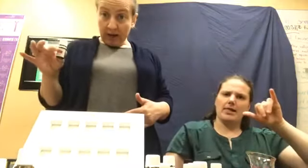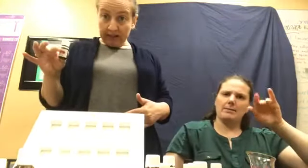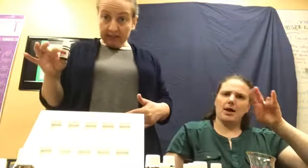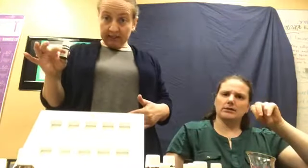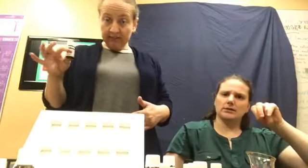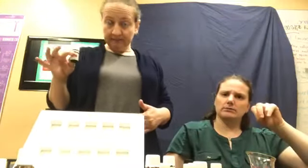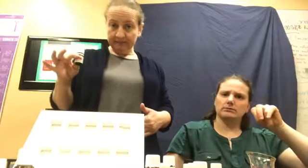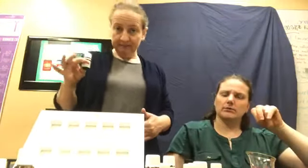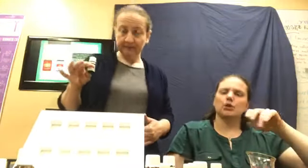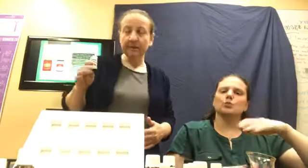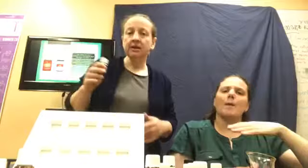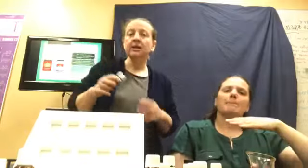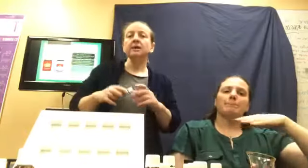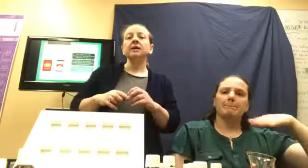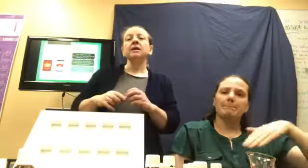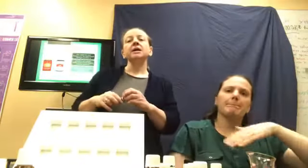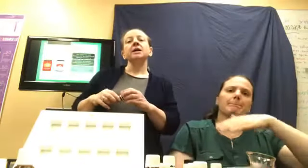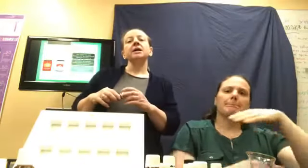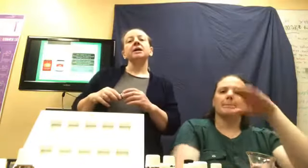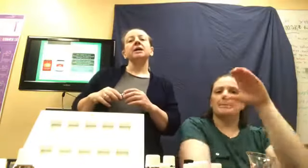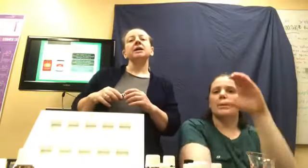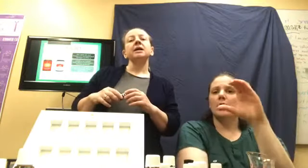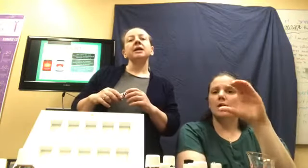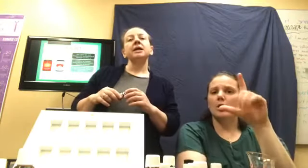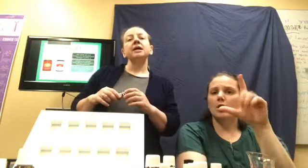then